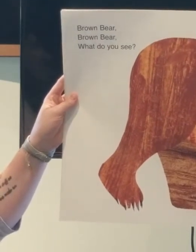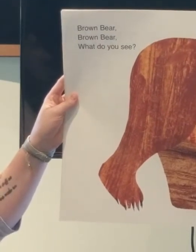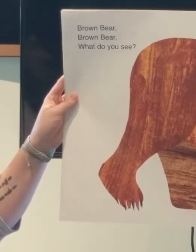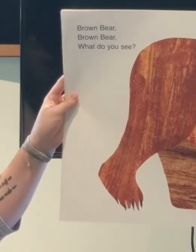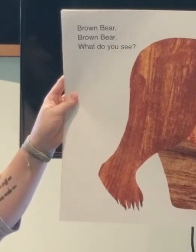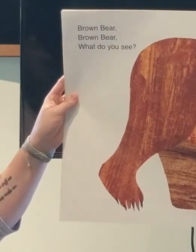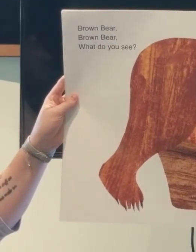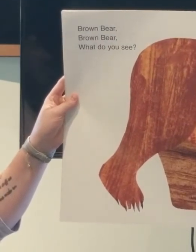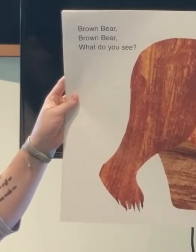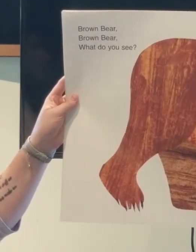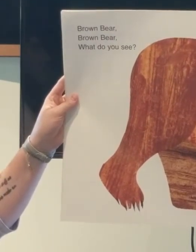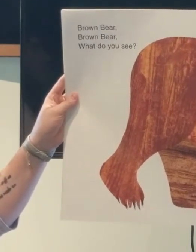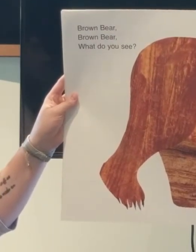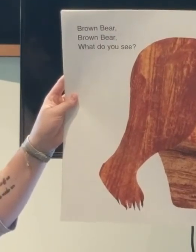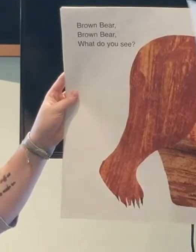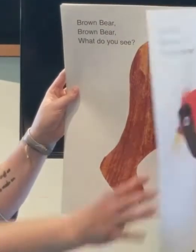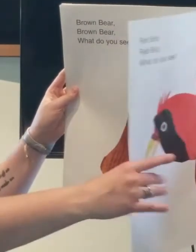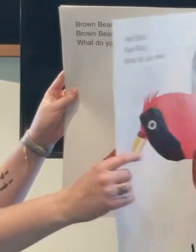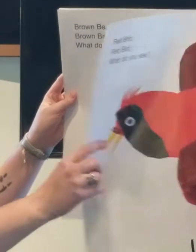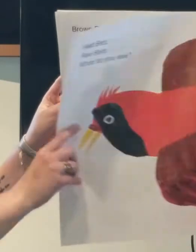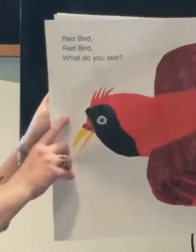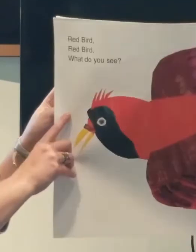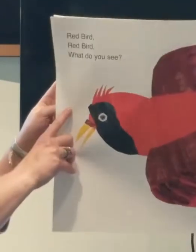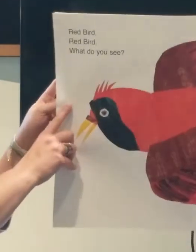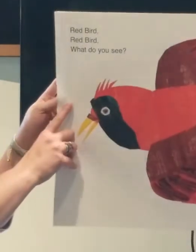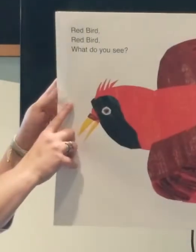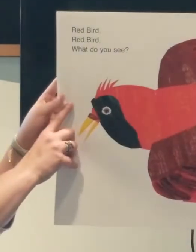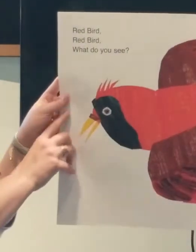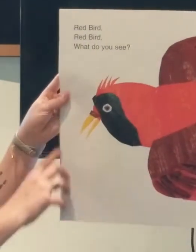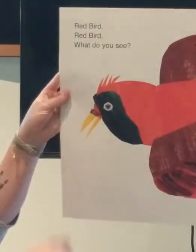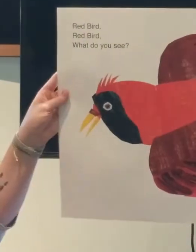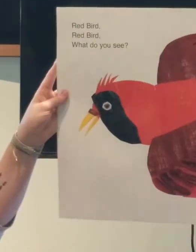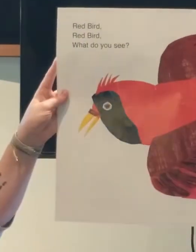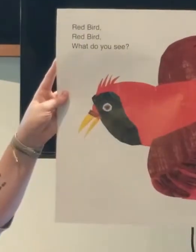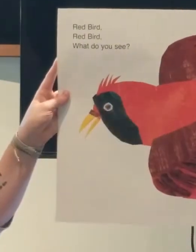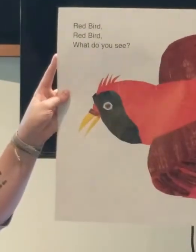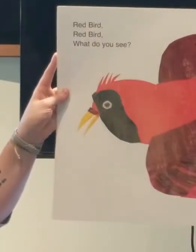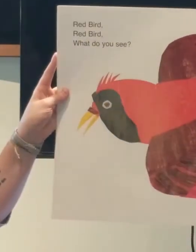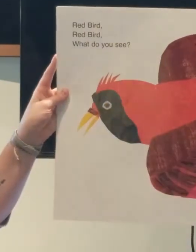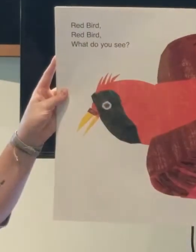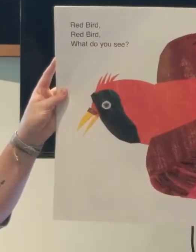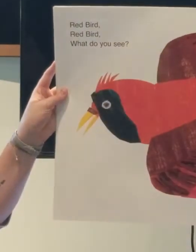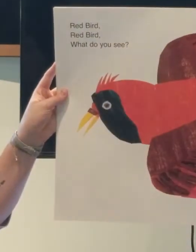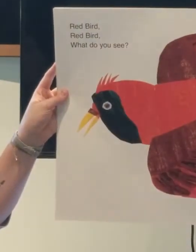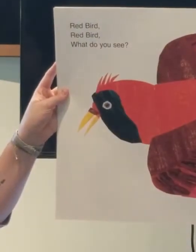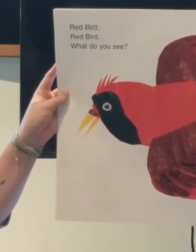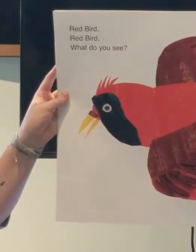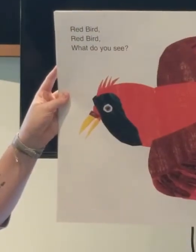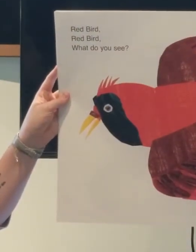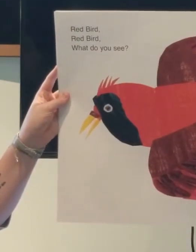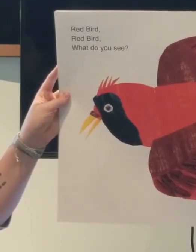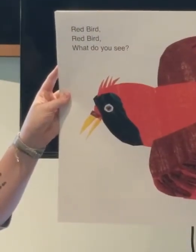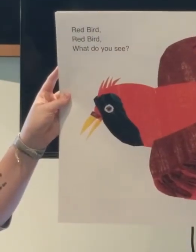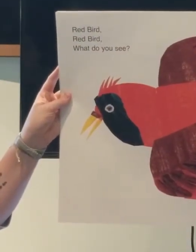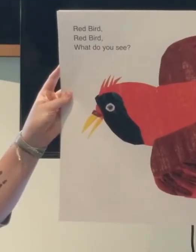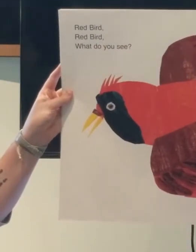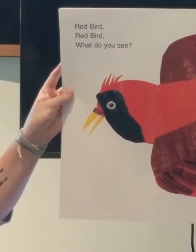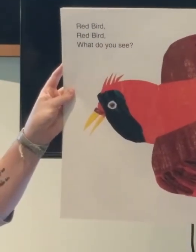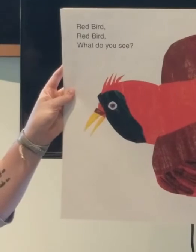looking at me. Red bird, red bird, what do you see? I